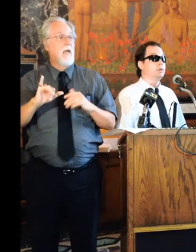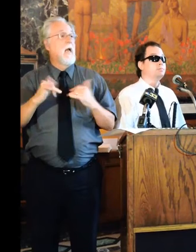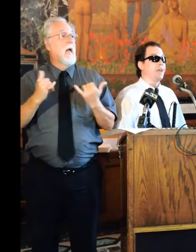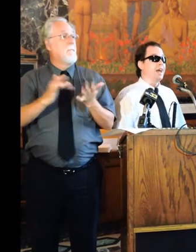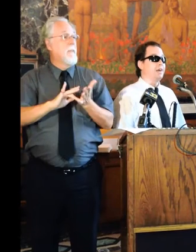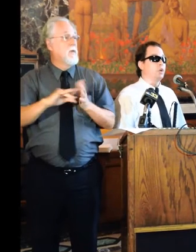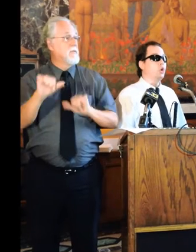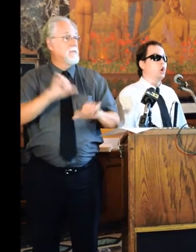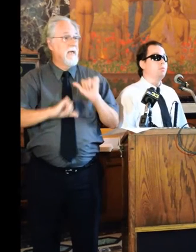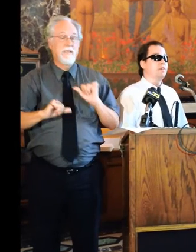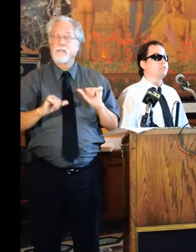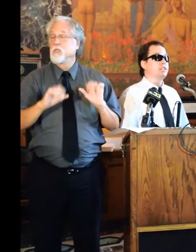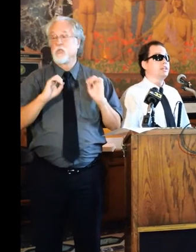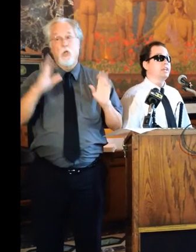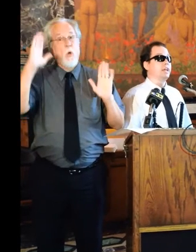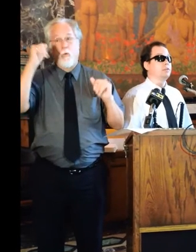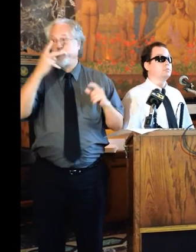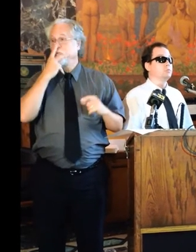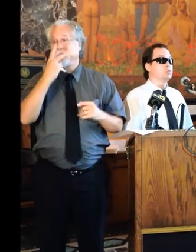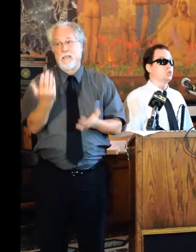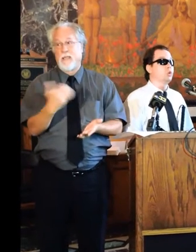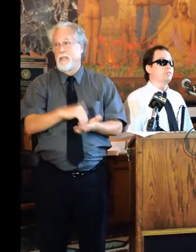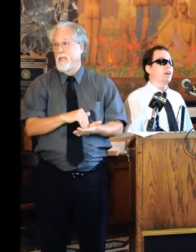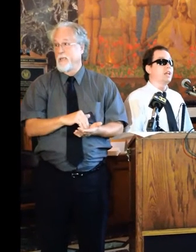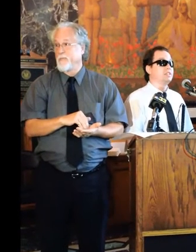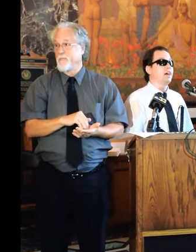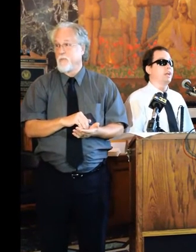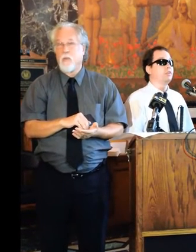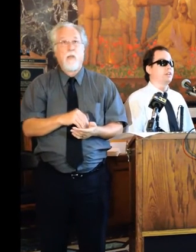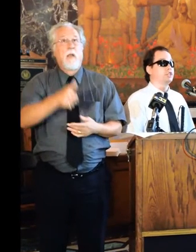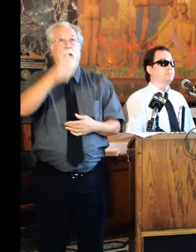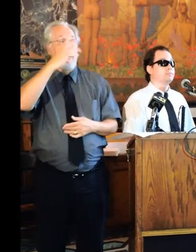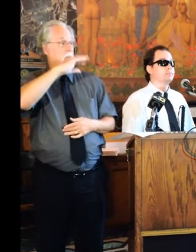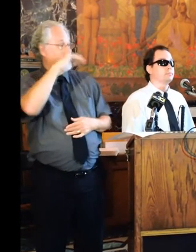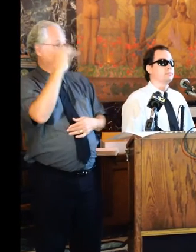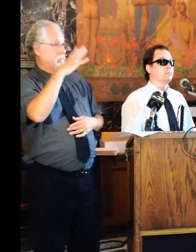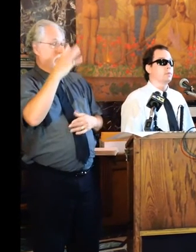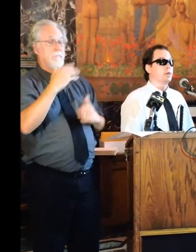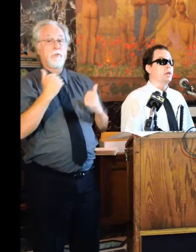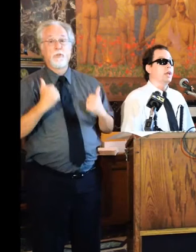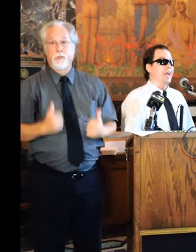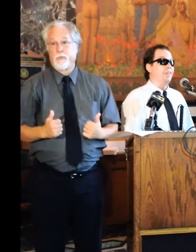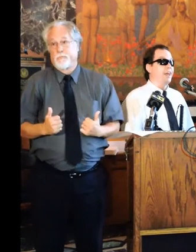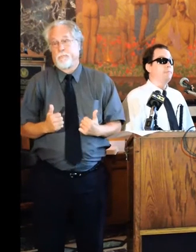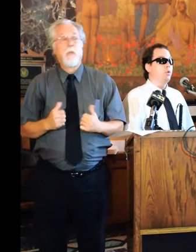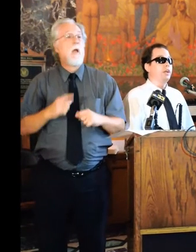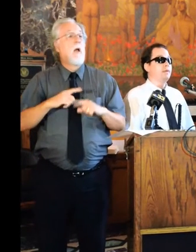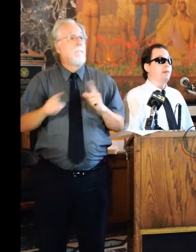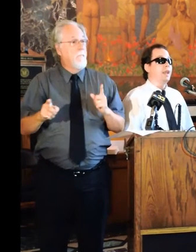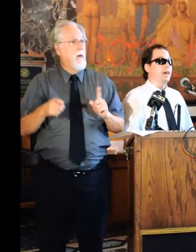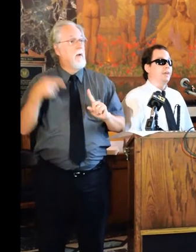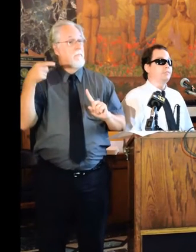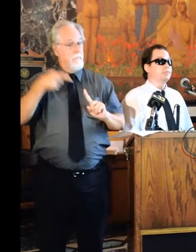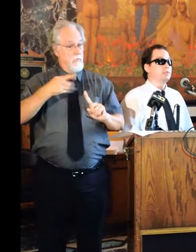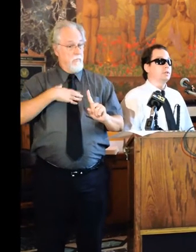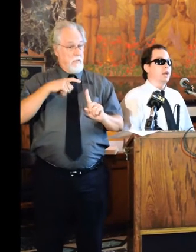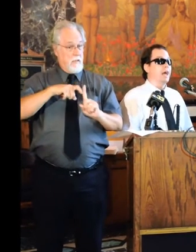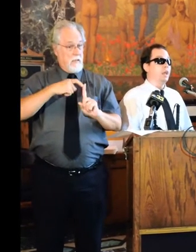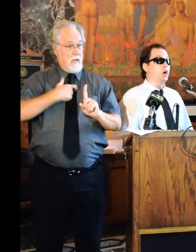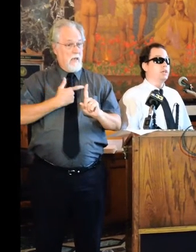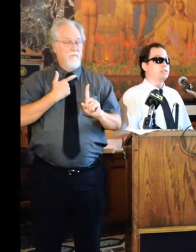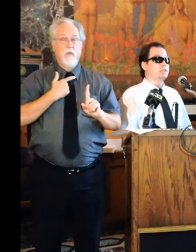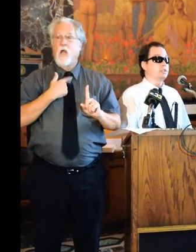right now, I have no hope of ever seeing again, short of God's divine intervention. At that point in my life,